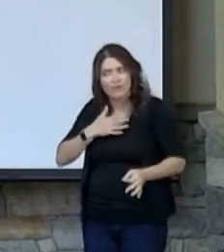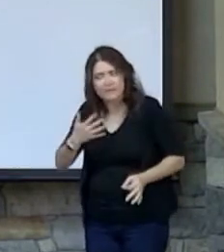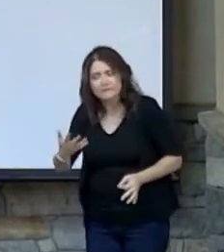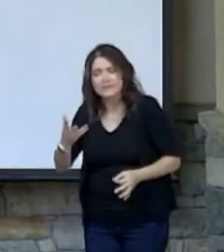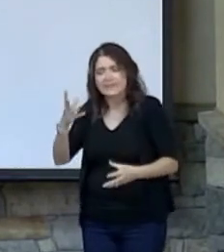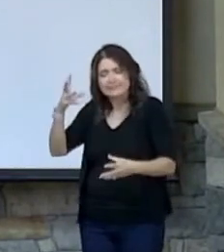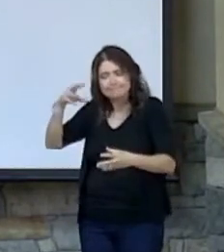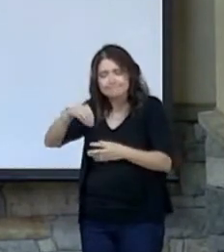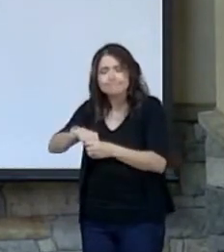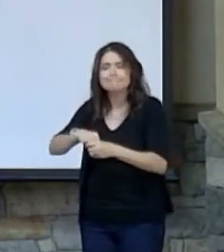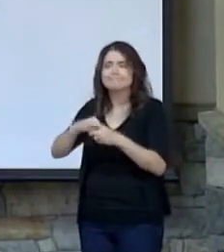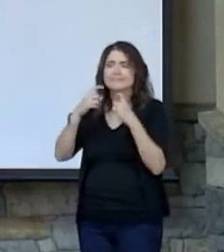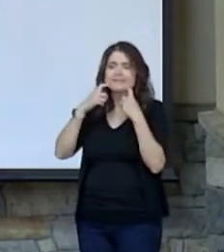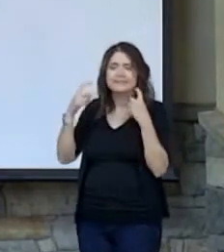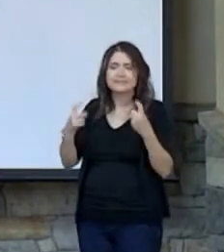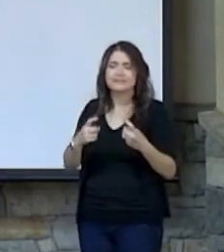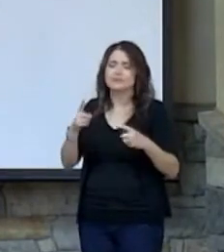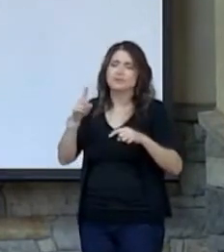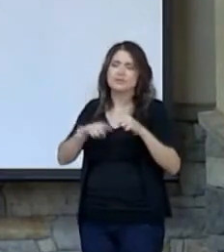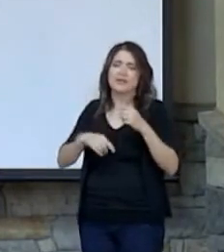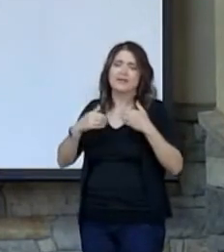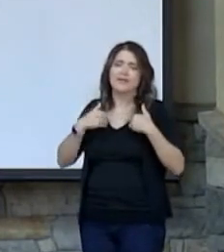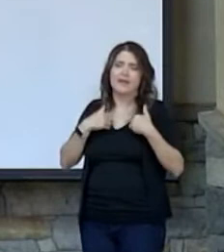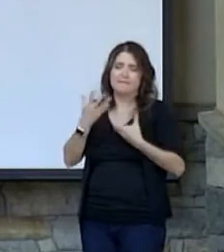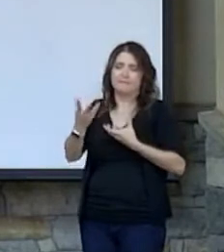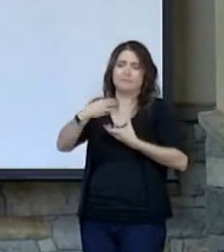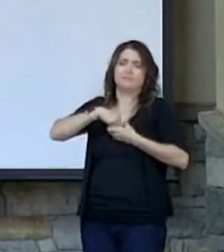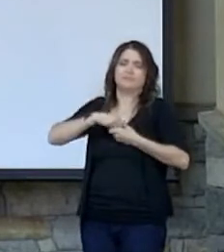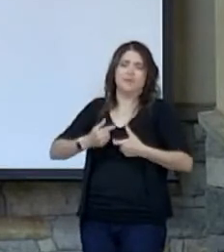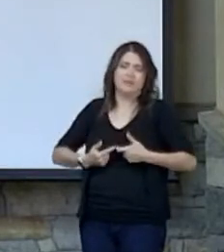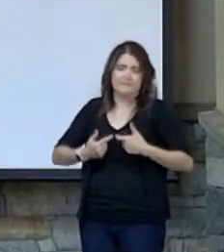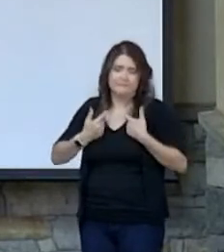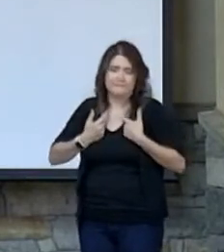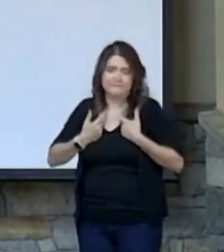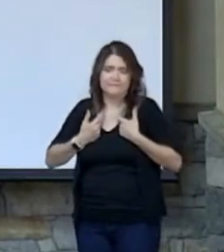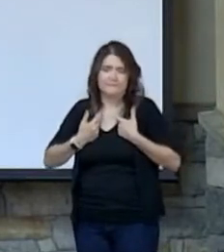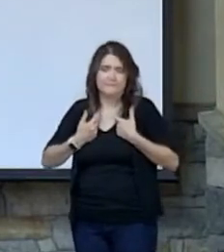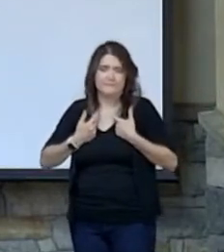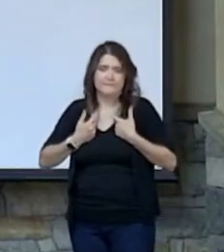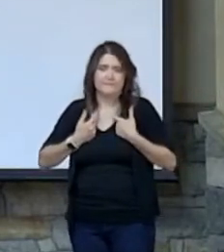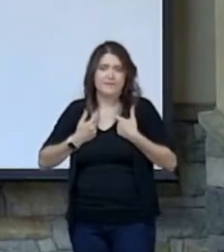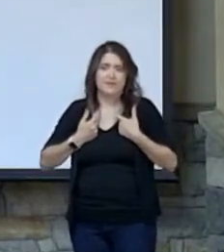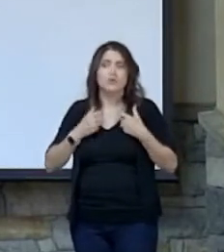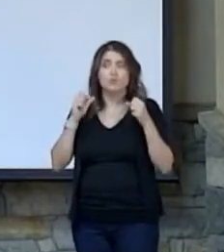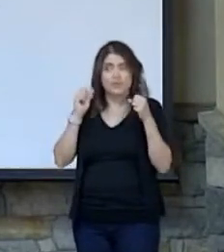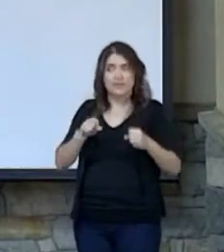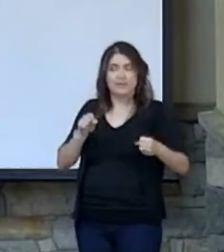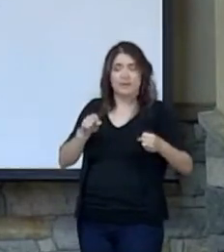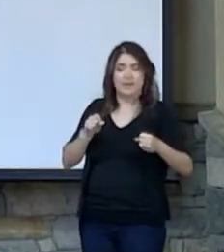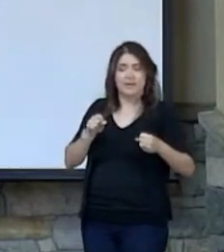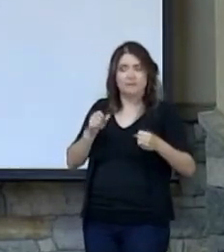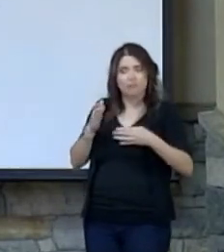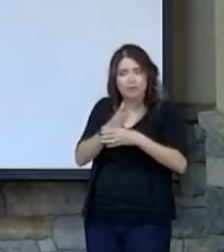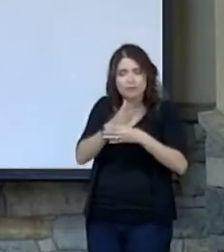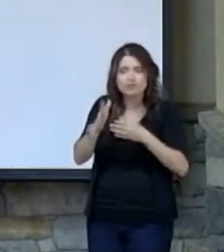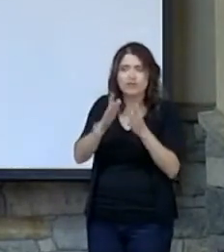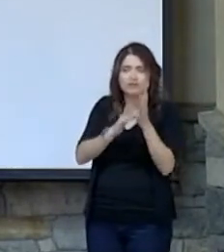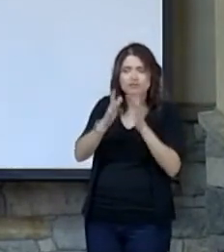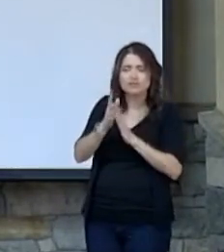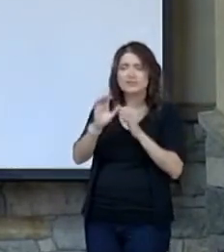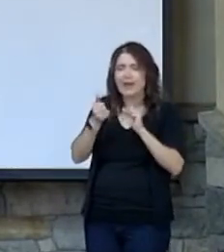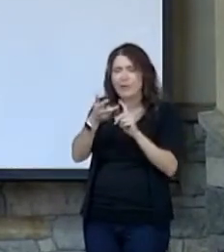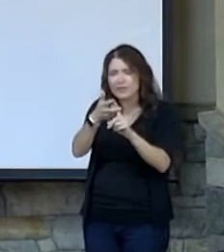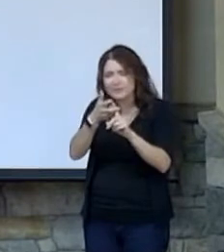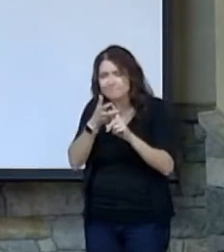we can't have a part of that in the way that we live. We have a part of it in the way that we share Jesus, in the way that we engage them.